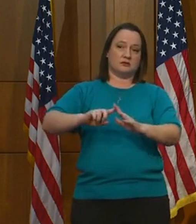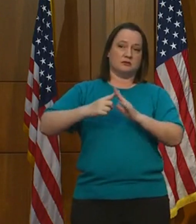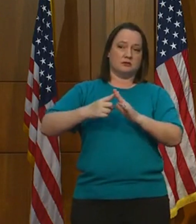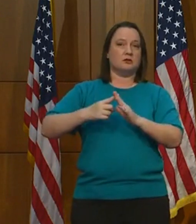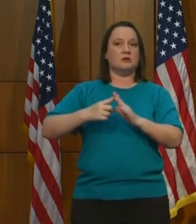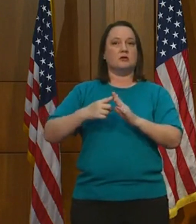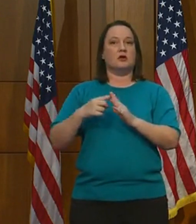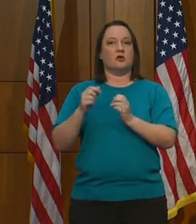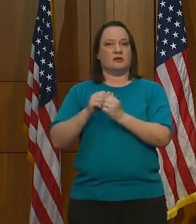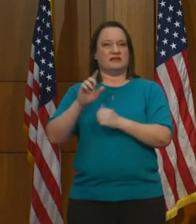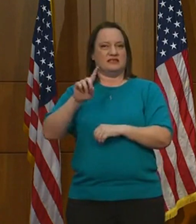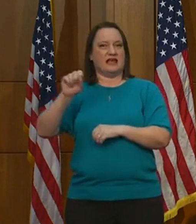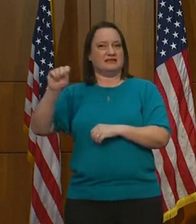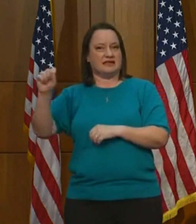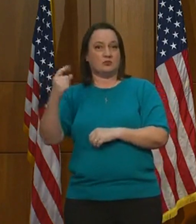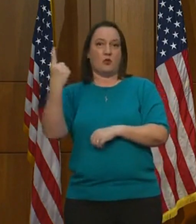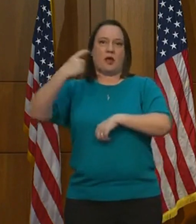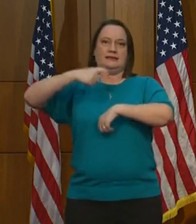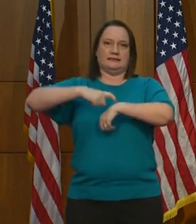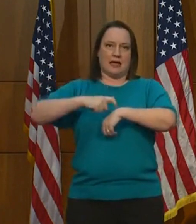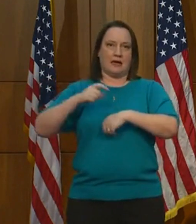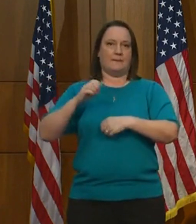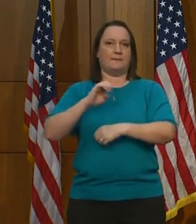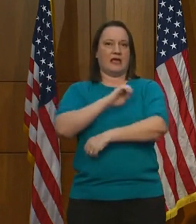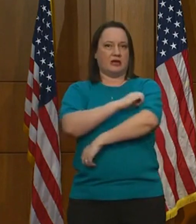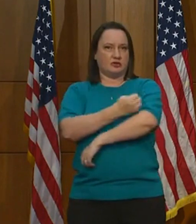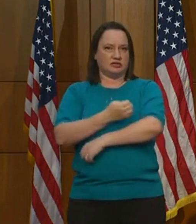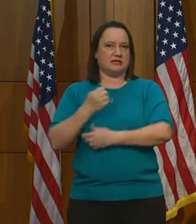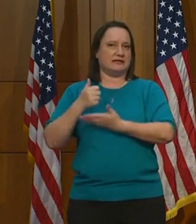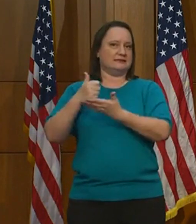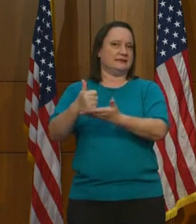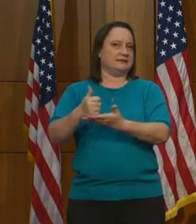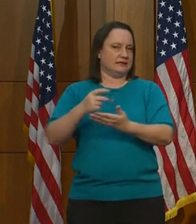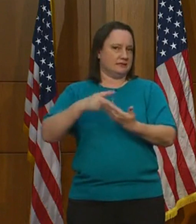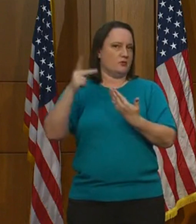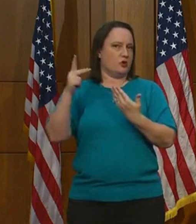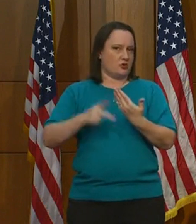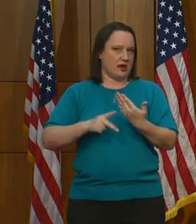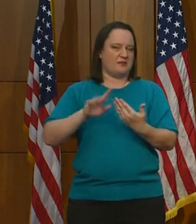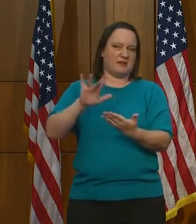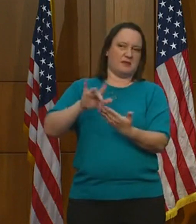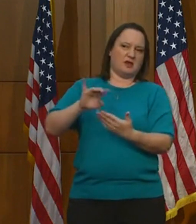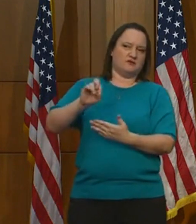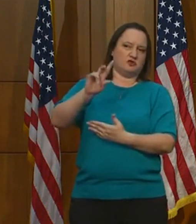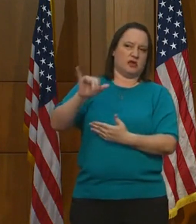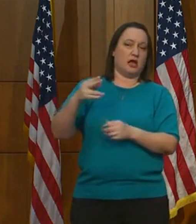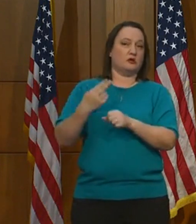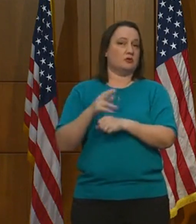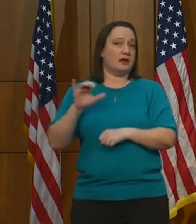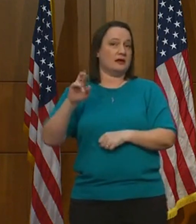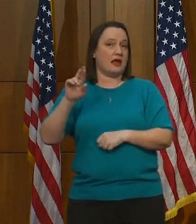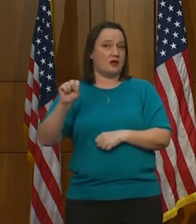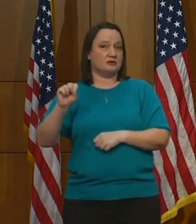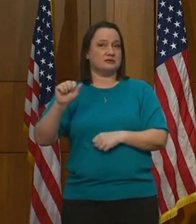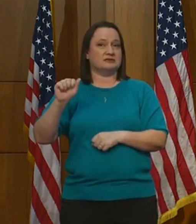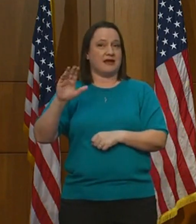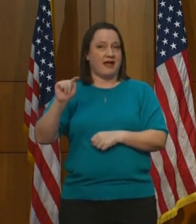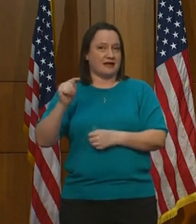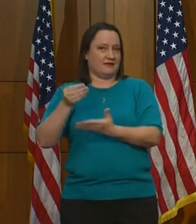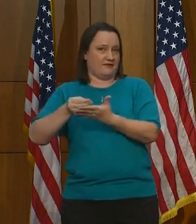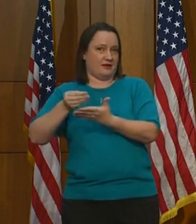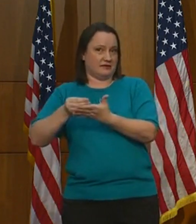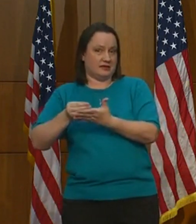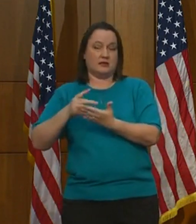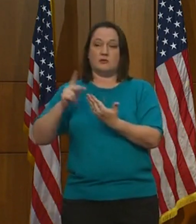in mid-July, again using CARES Act funding. The program will help households that aren't typically